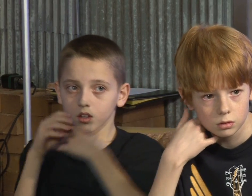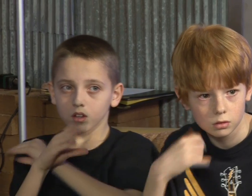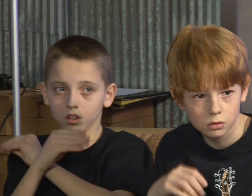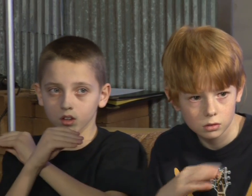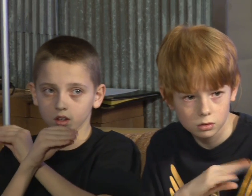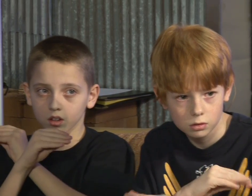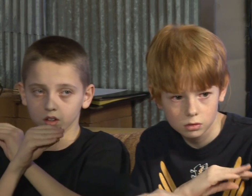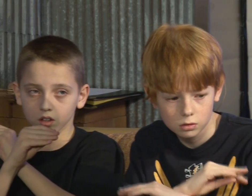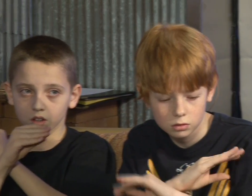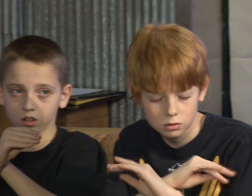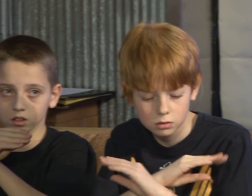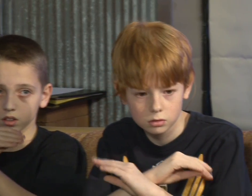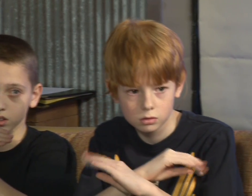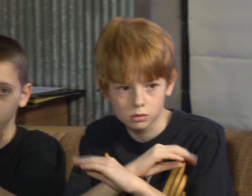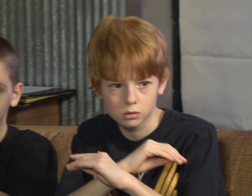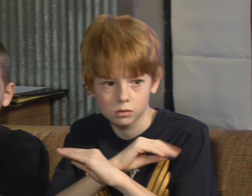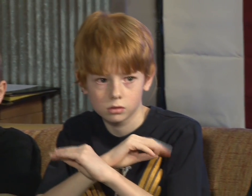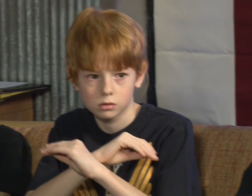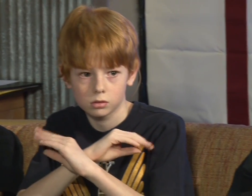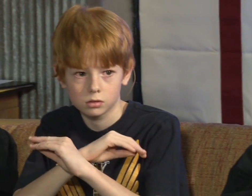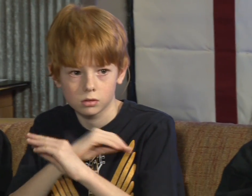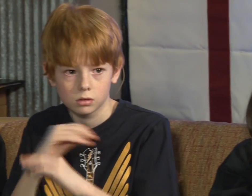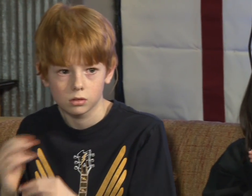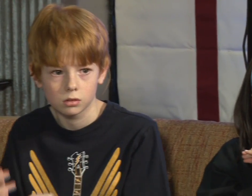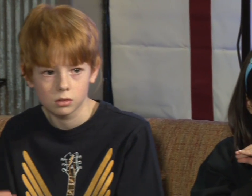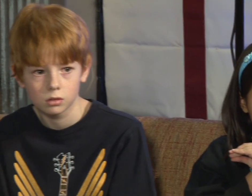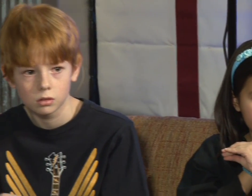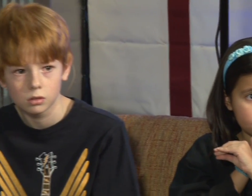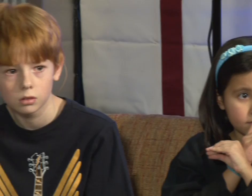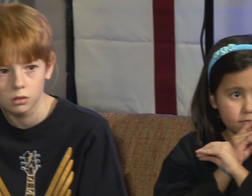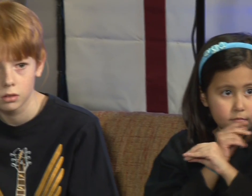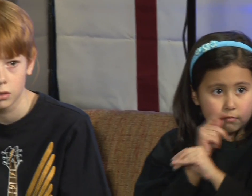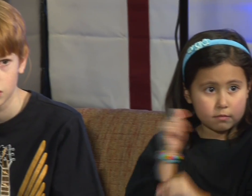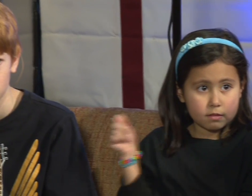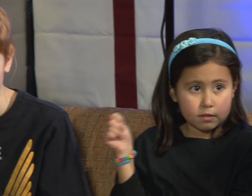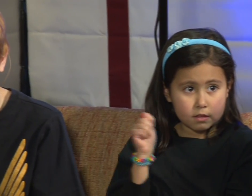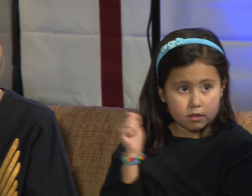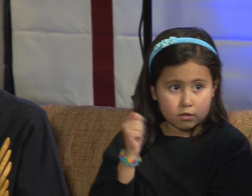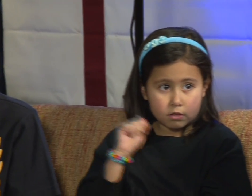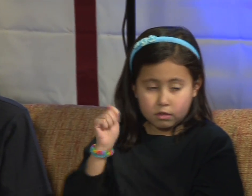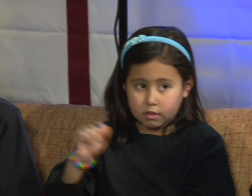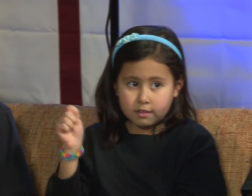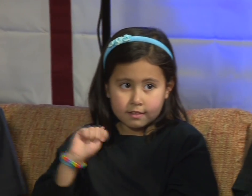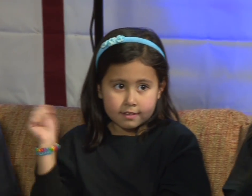Video phone. Most important. Bathroom. Good.